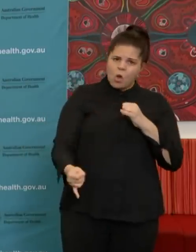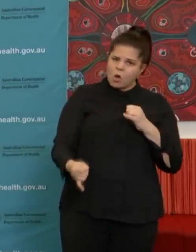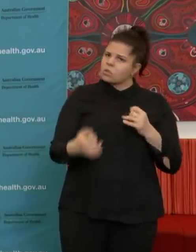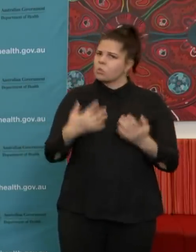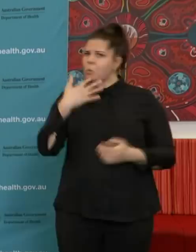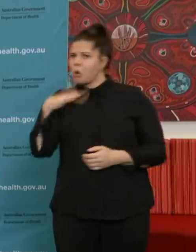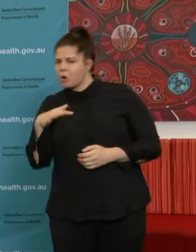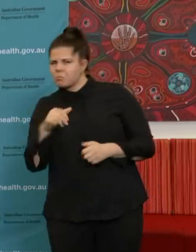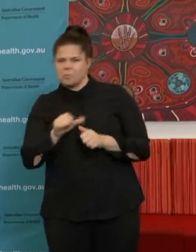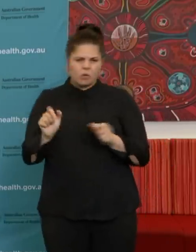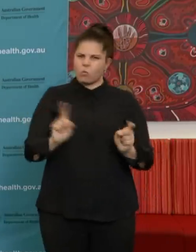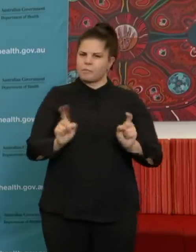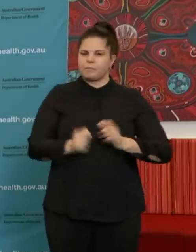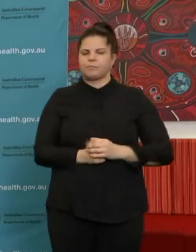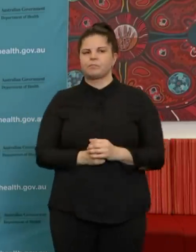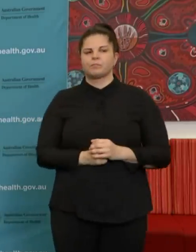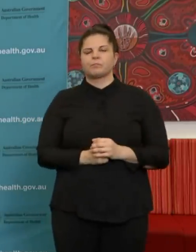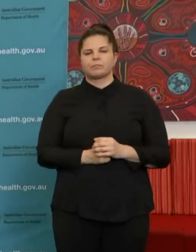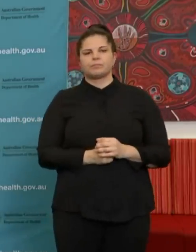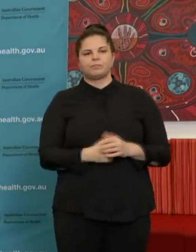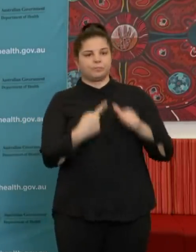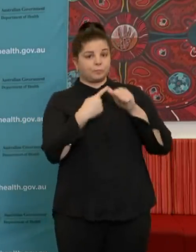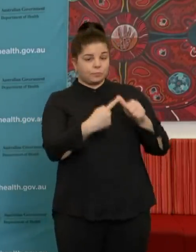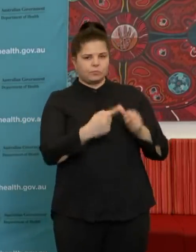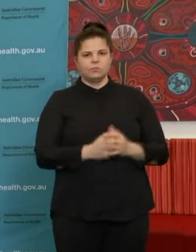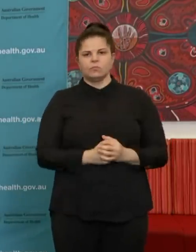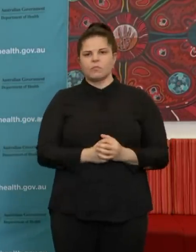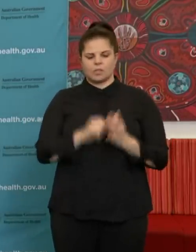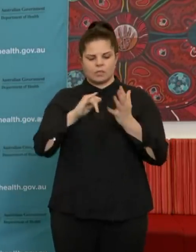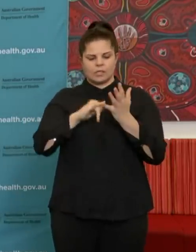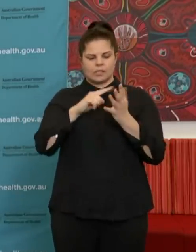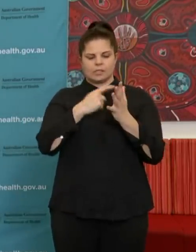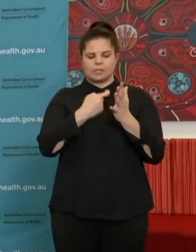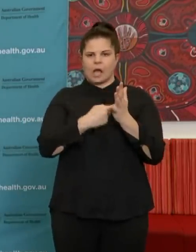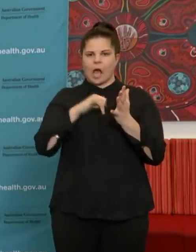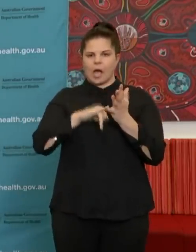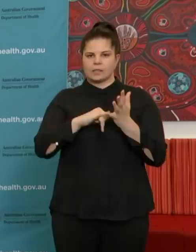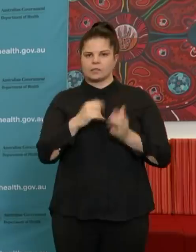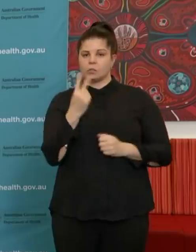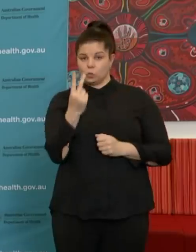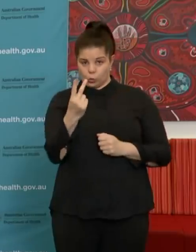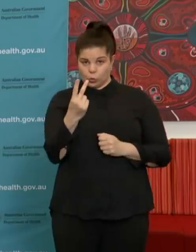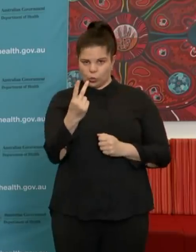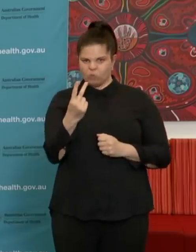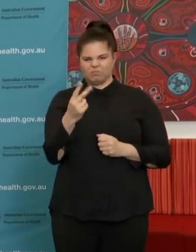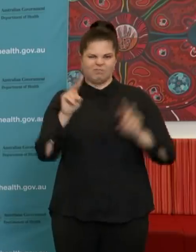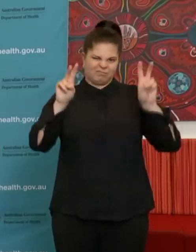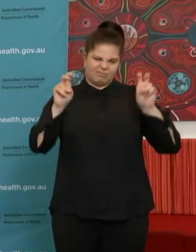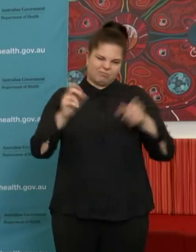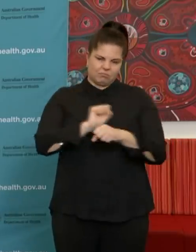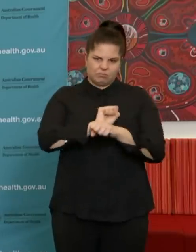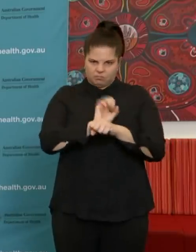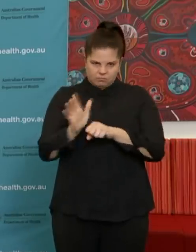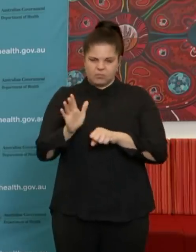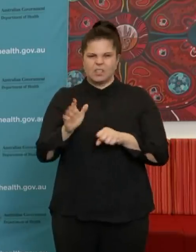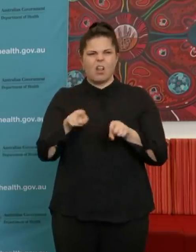So the SARS-2 virus, which causes COVID-19, is a respiratory virus like flu,